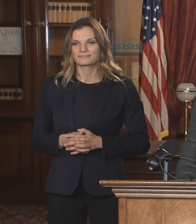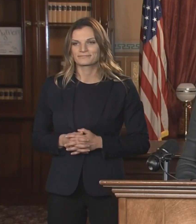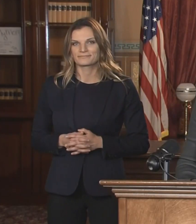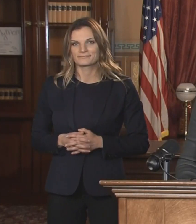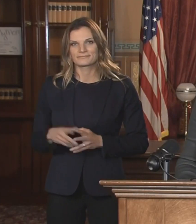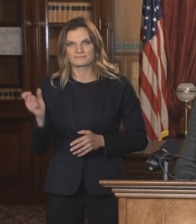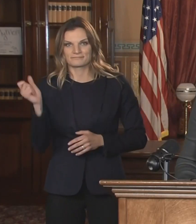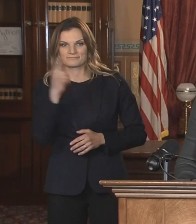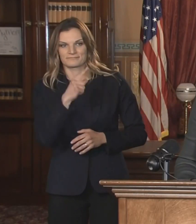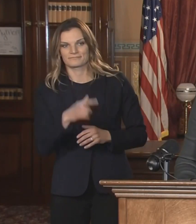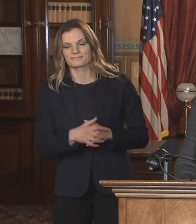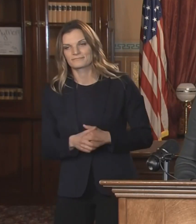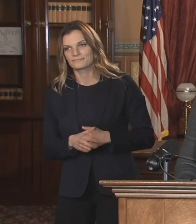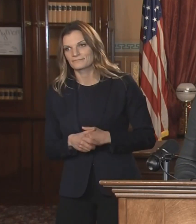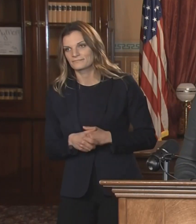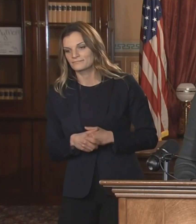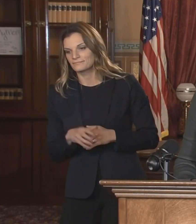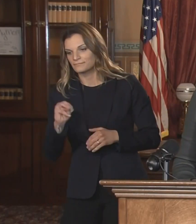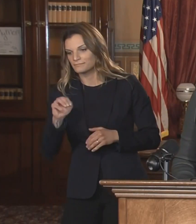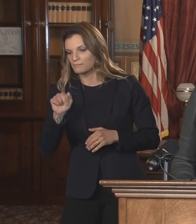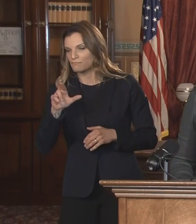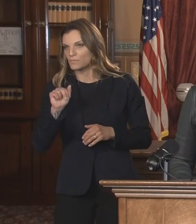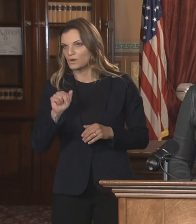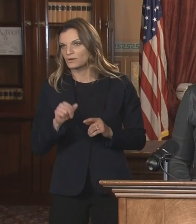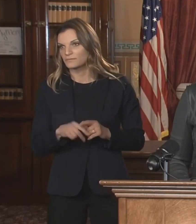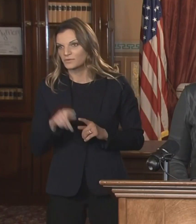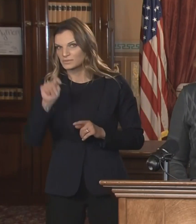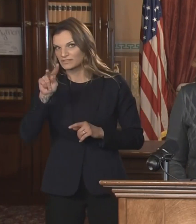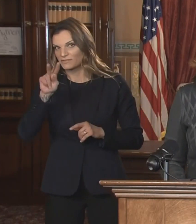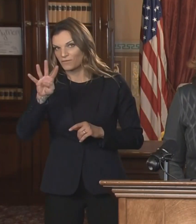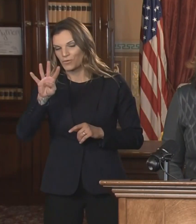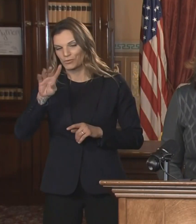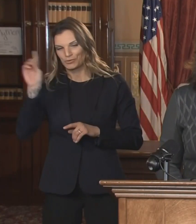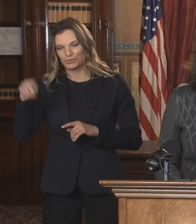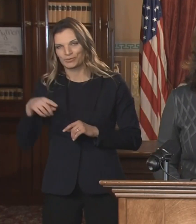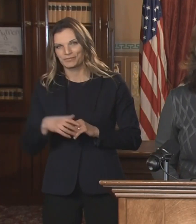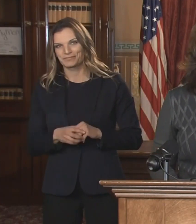Next question will come from Mara McDonald with TV4 in Utrecht.